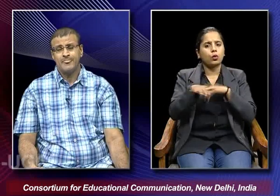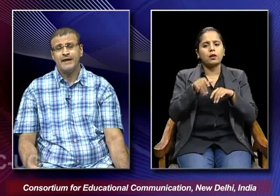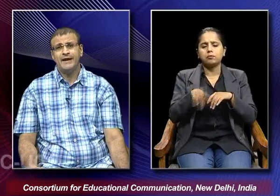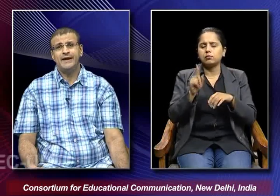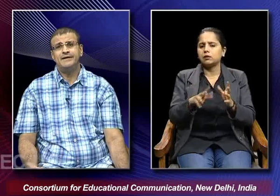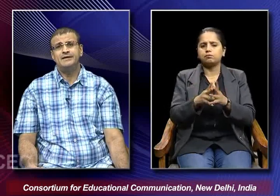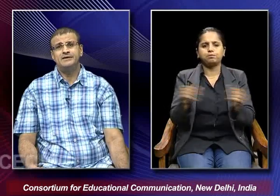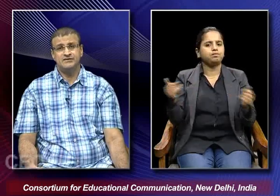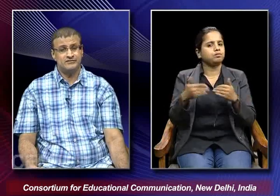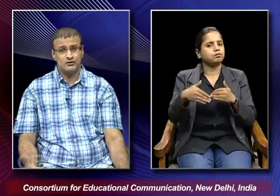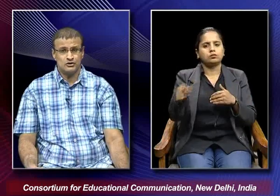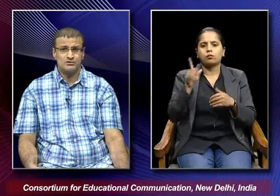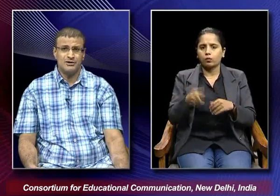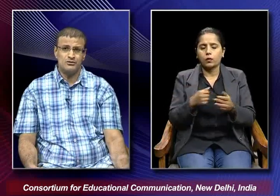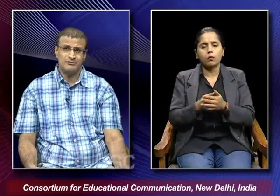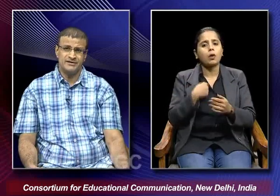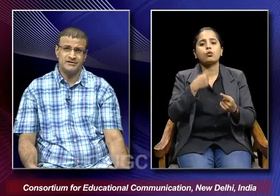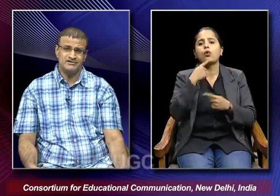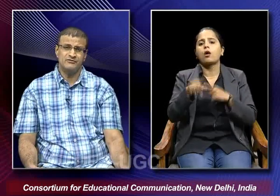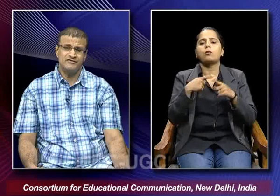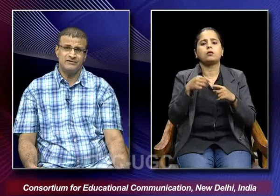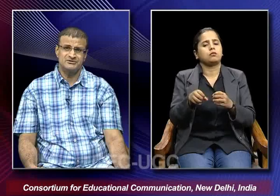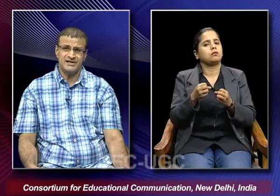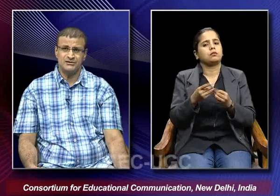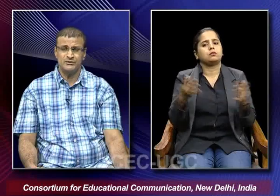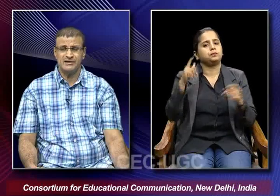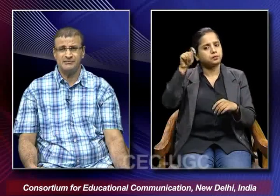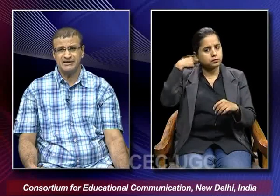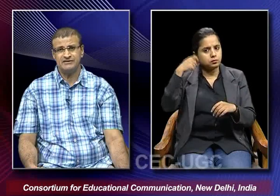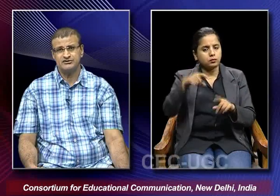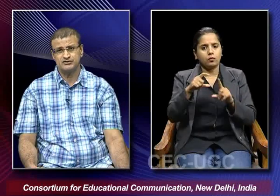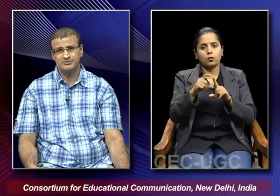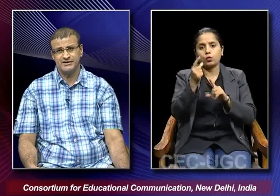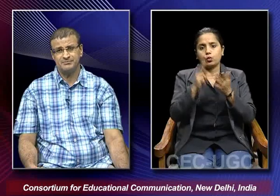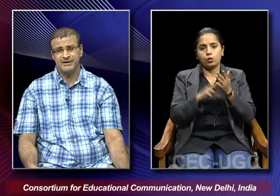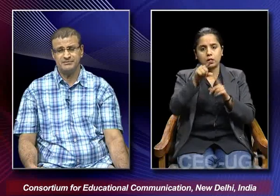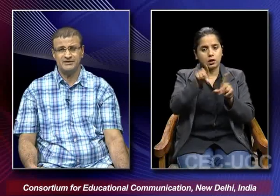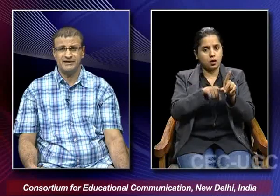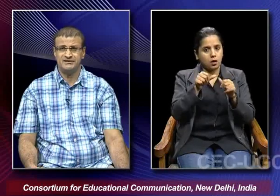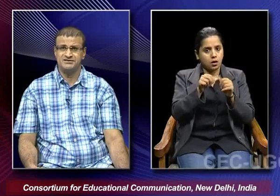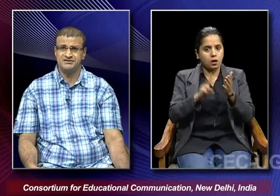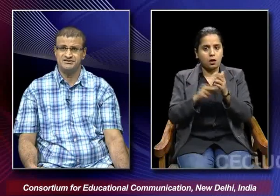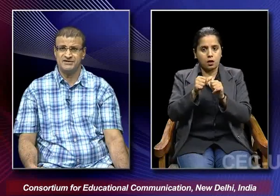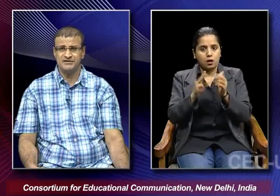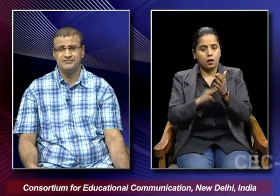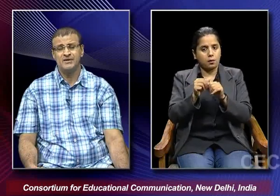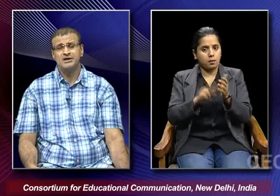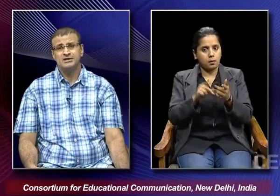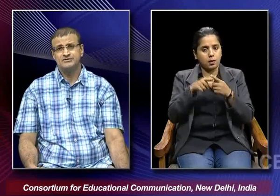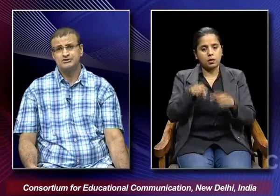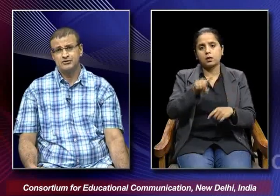and we talked about many some of the films like dunya namane which was made by him in 1937